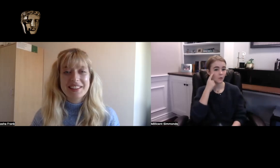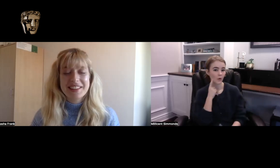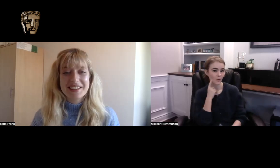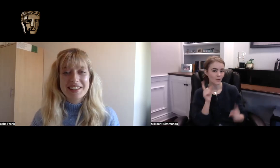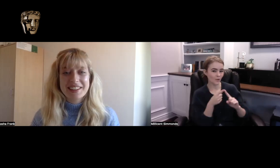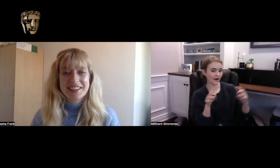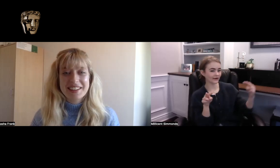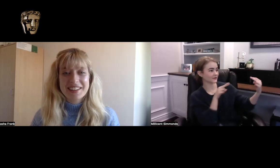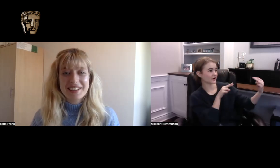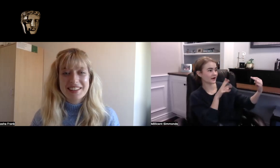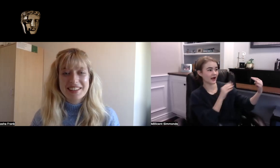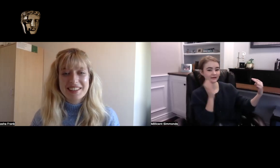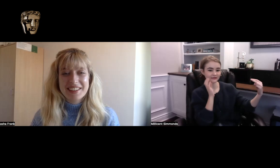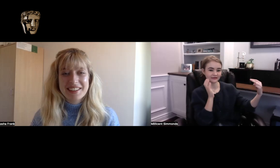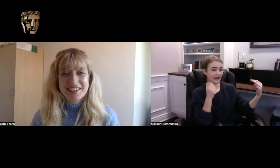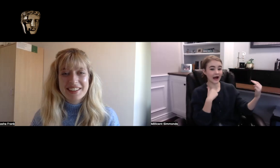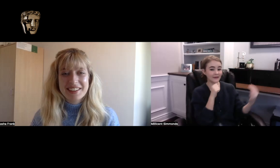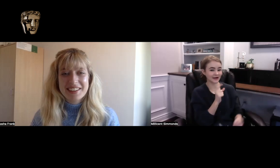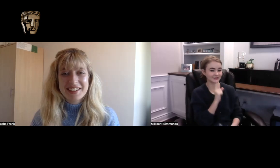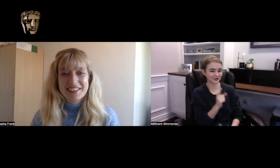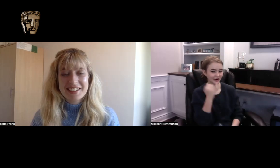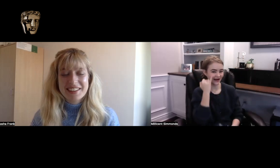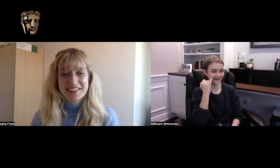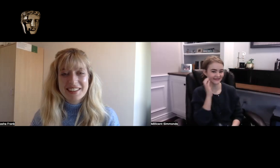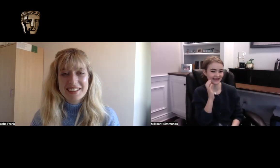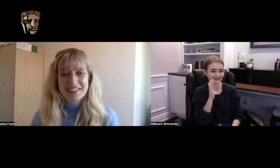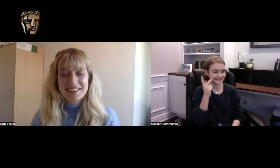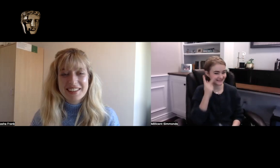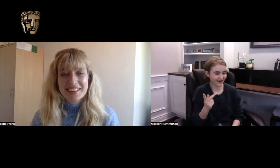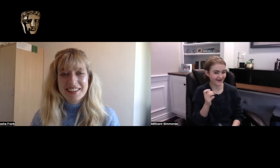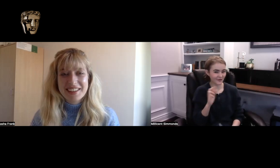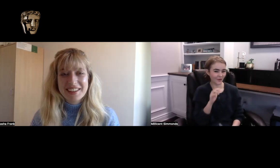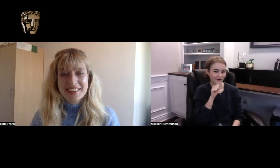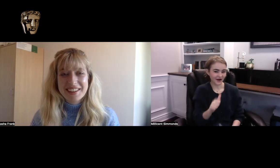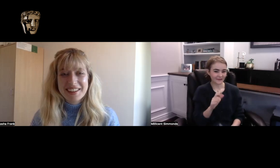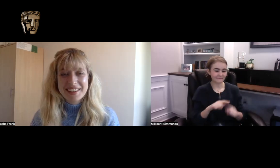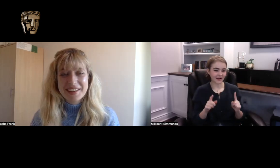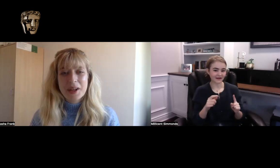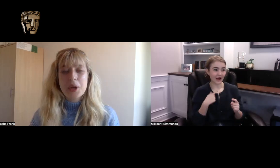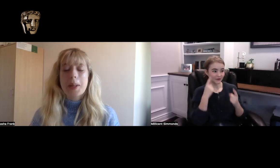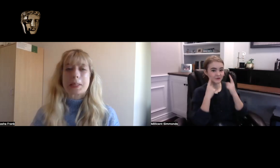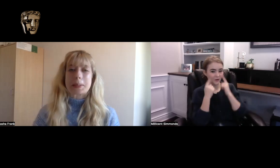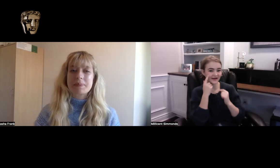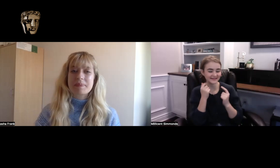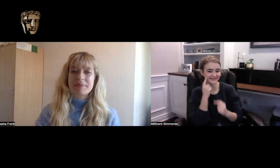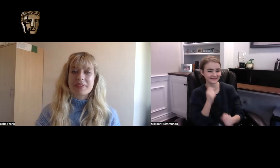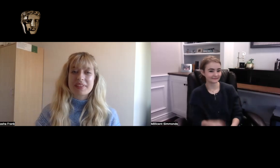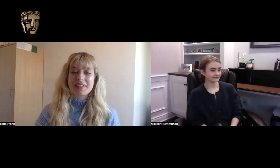at Killian and I I think Killian saw it and he but I was crying and I didn't want to ruin the take